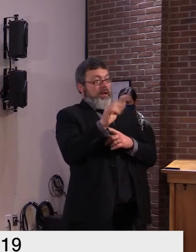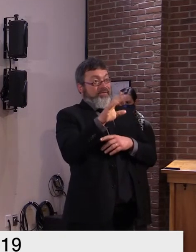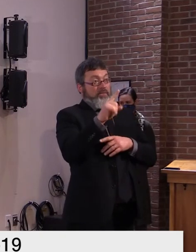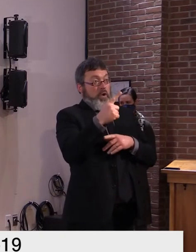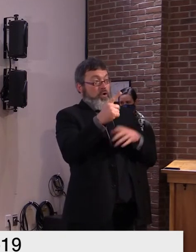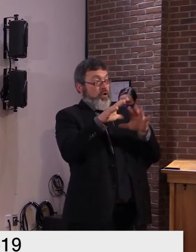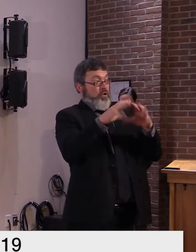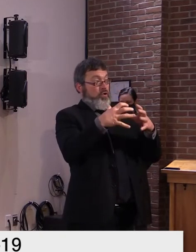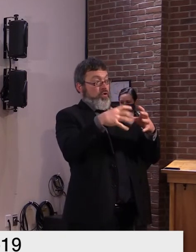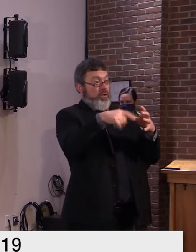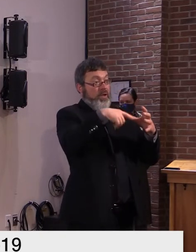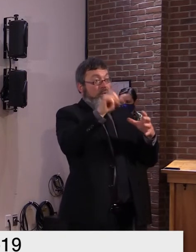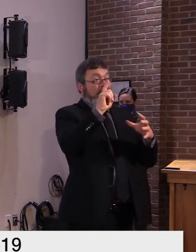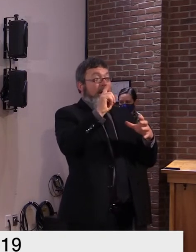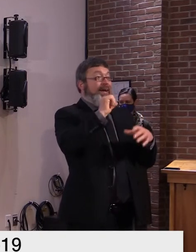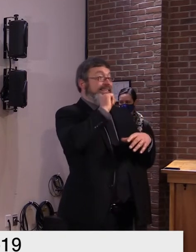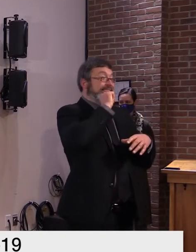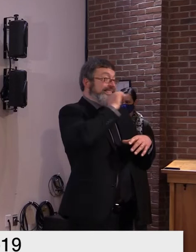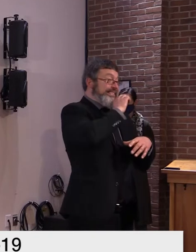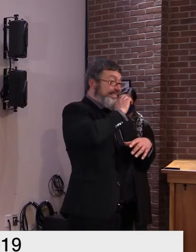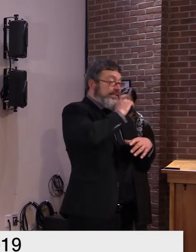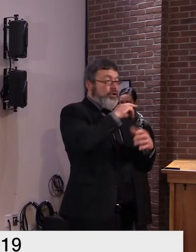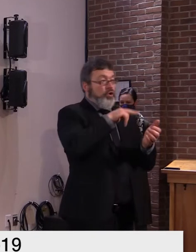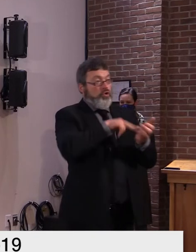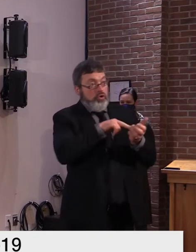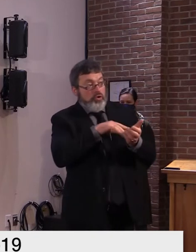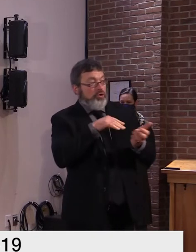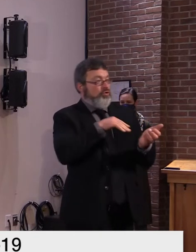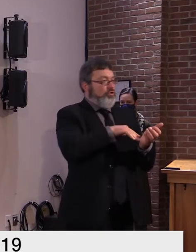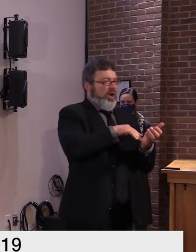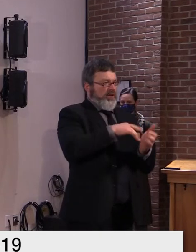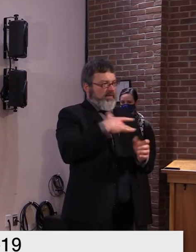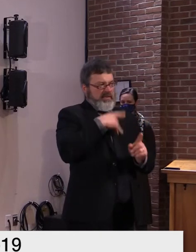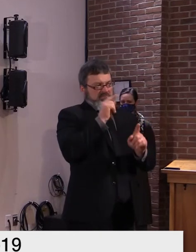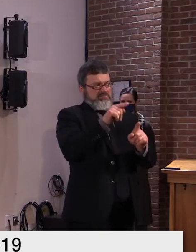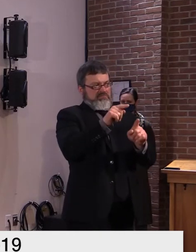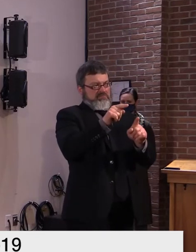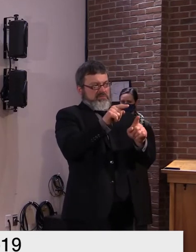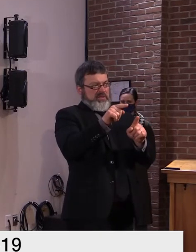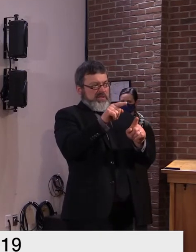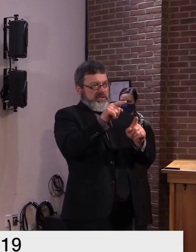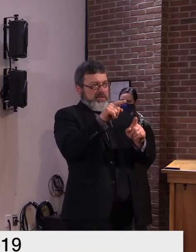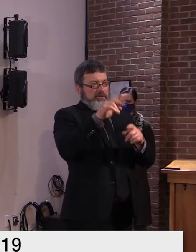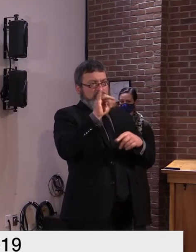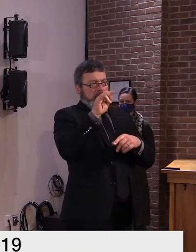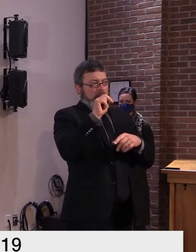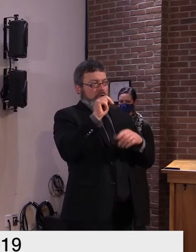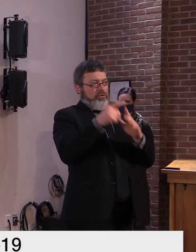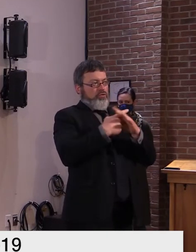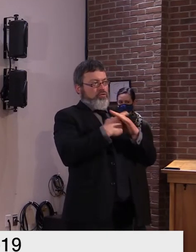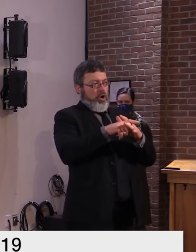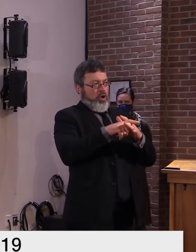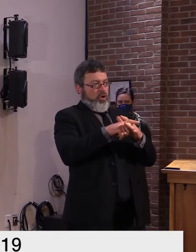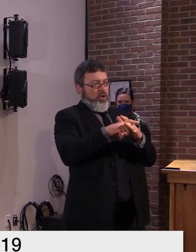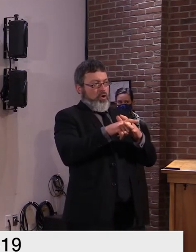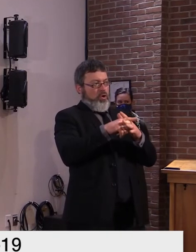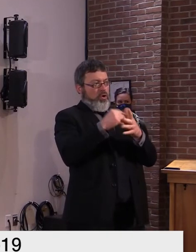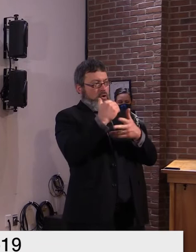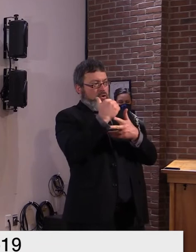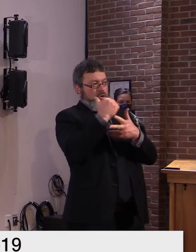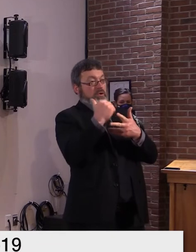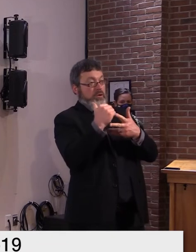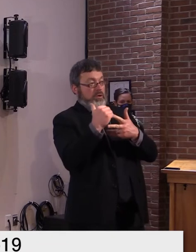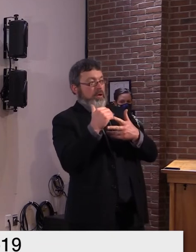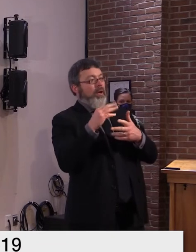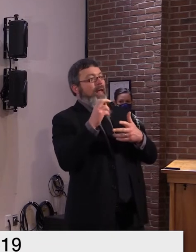based on again the numbers of doses coming into the state and that priority group will cover a lot